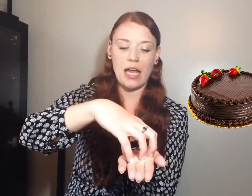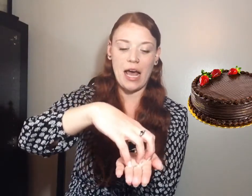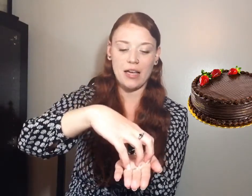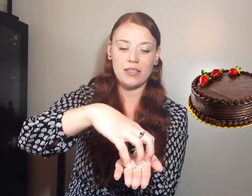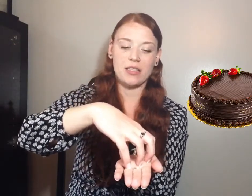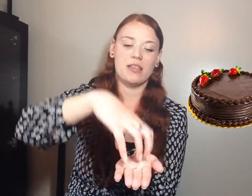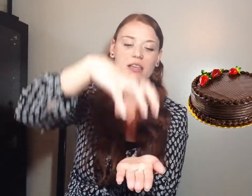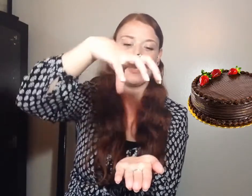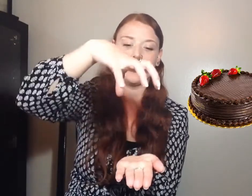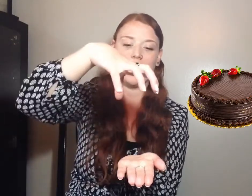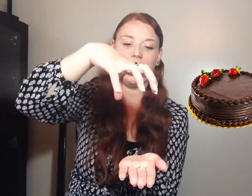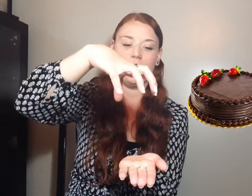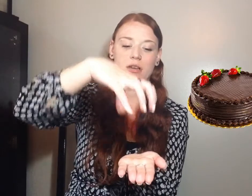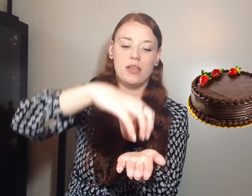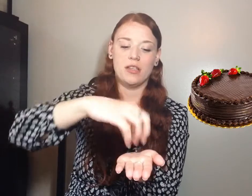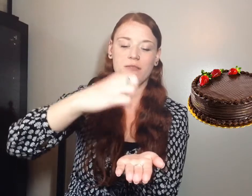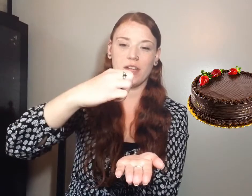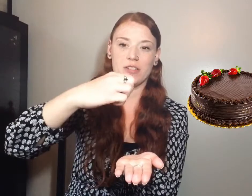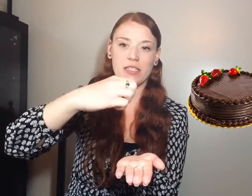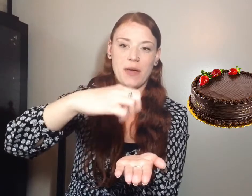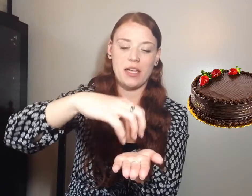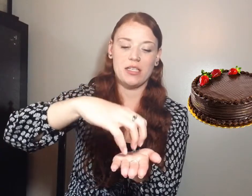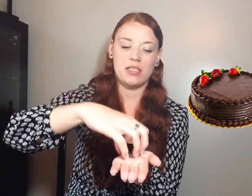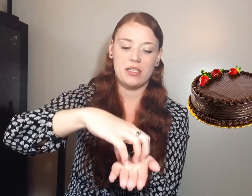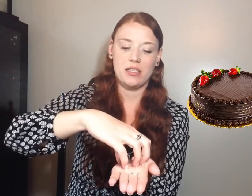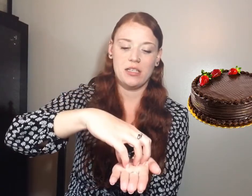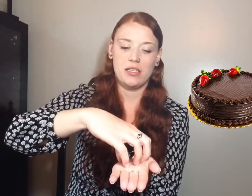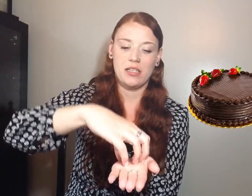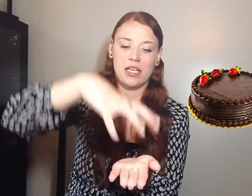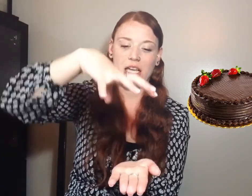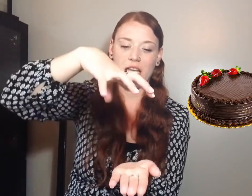as it comes up, the fingers expand. Cake.